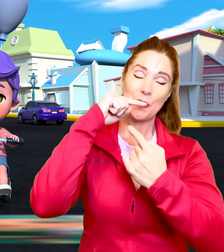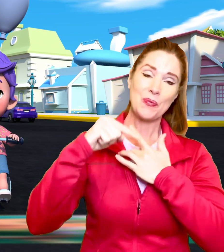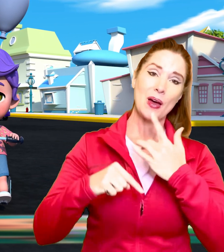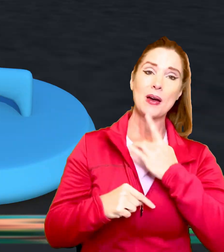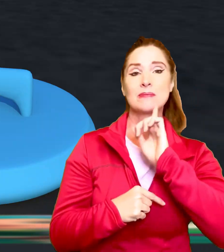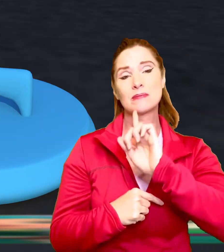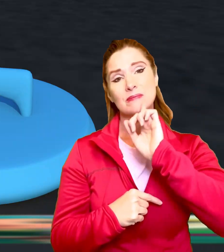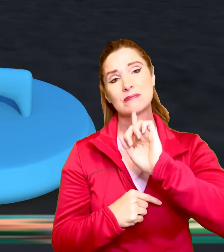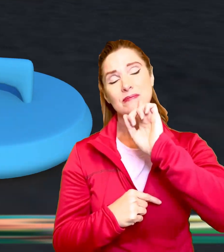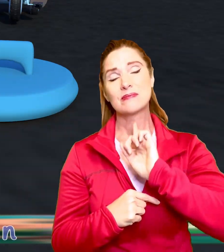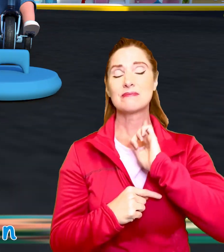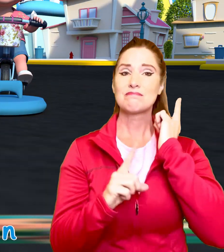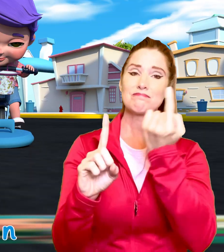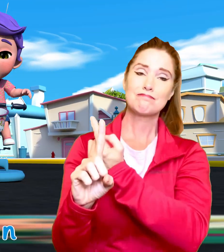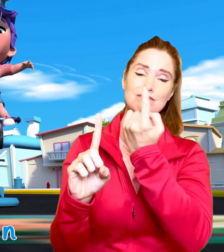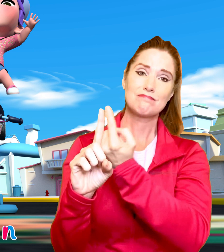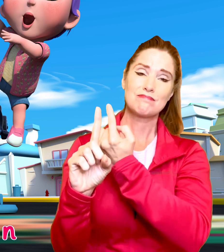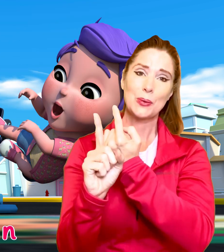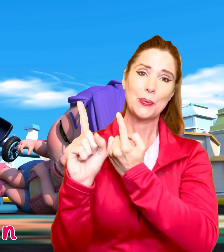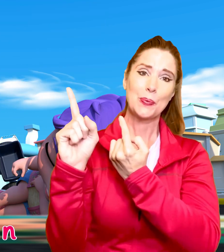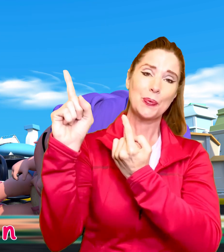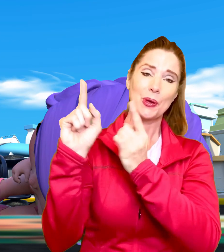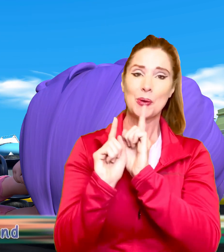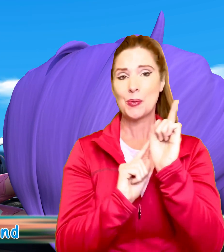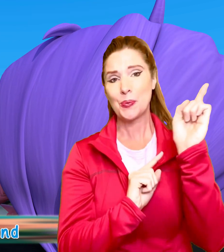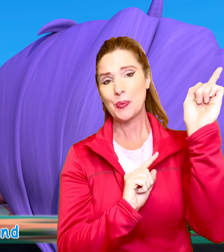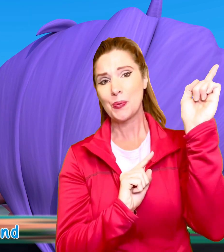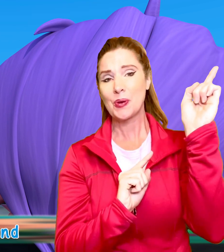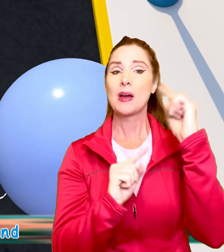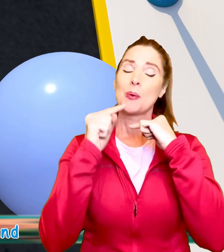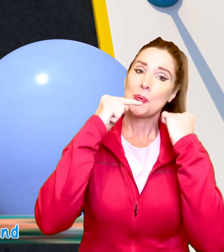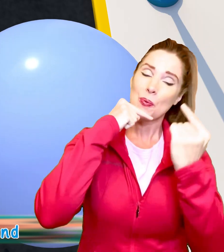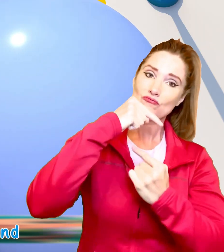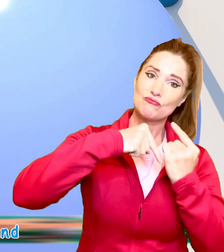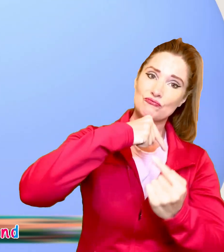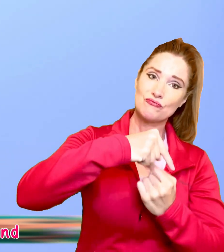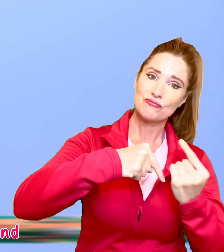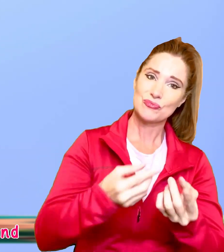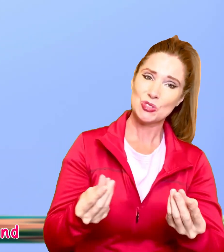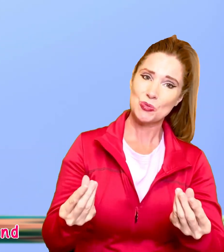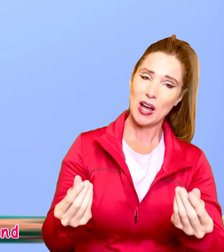felt all alone Just all on its own And finally fell to the ground